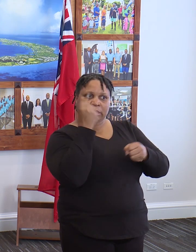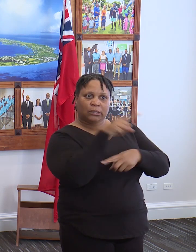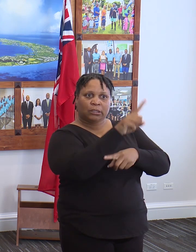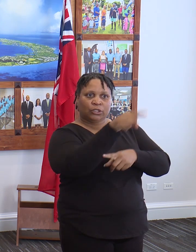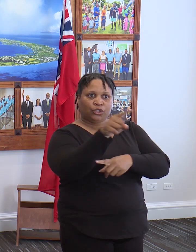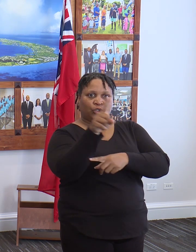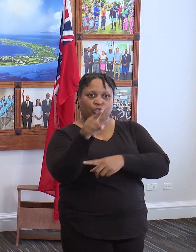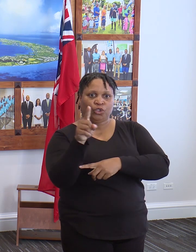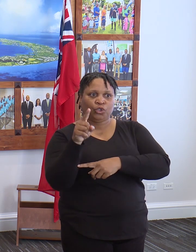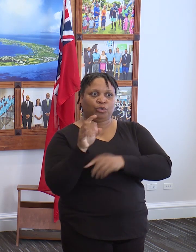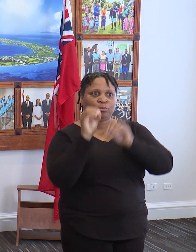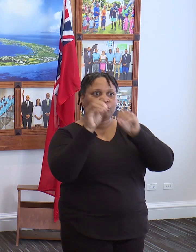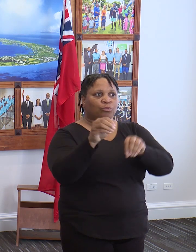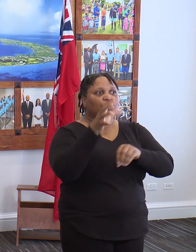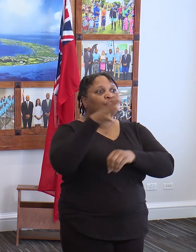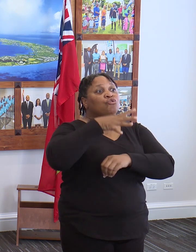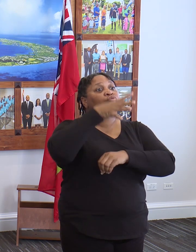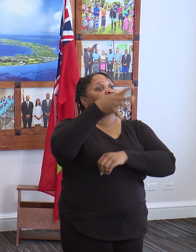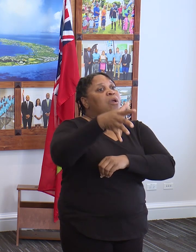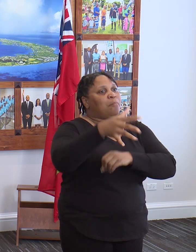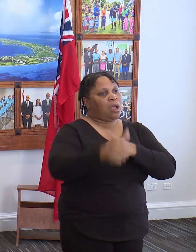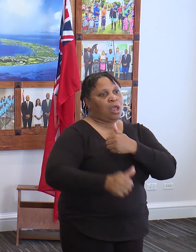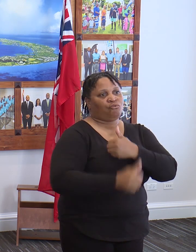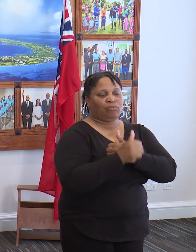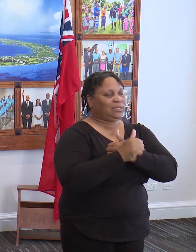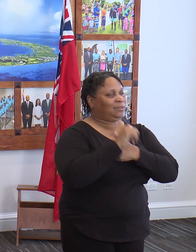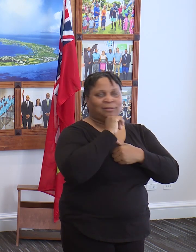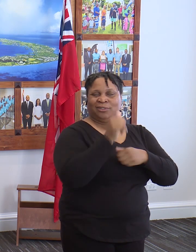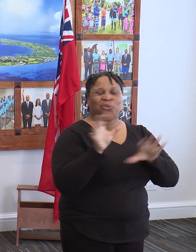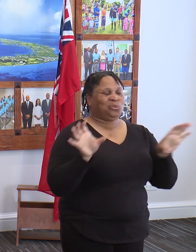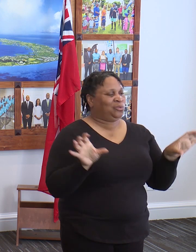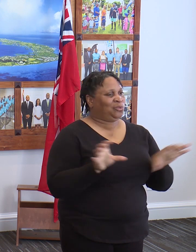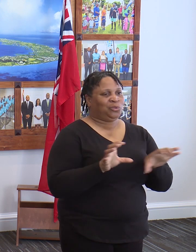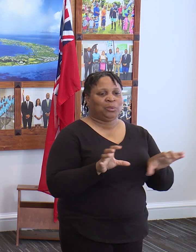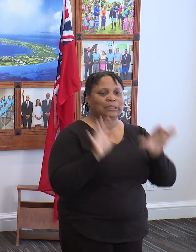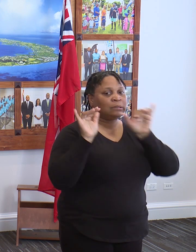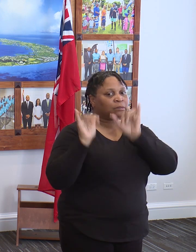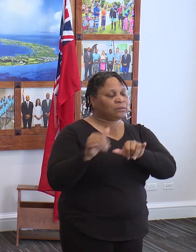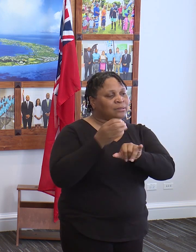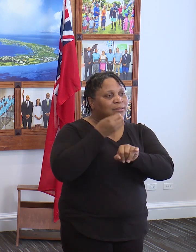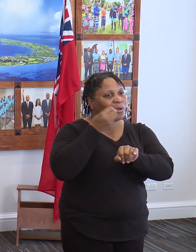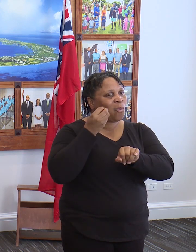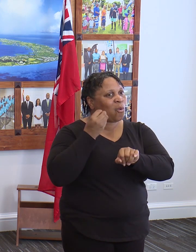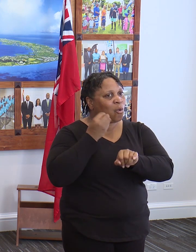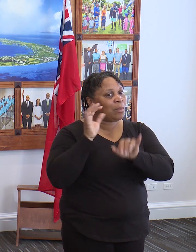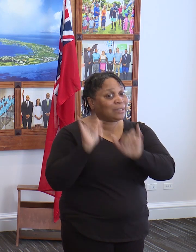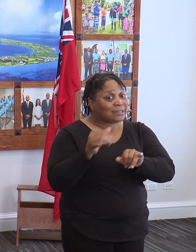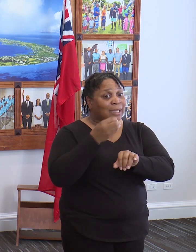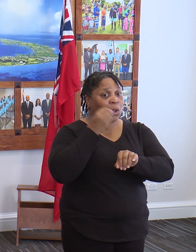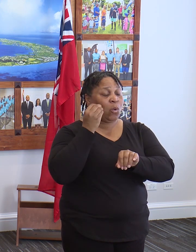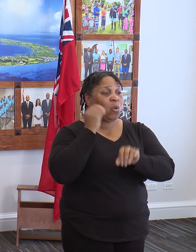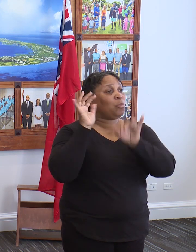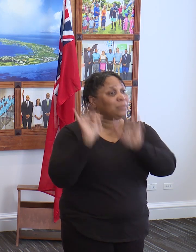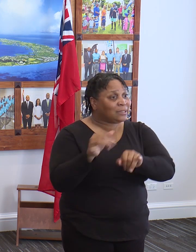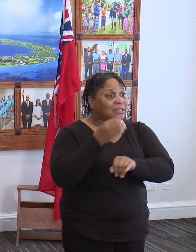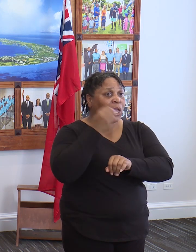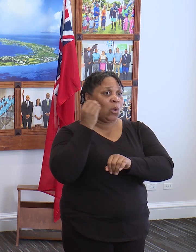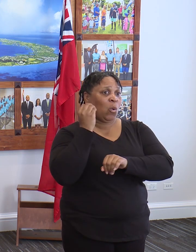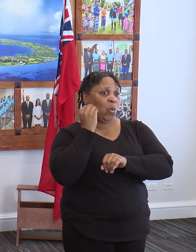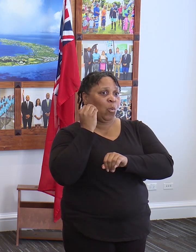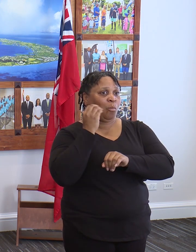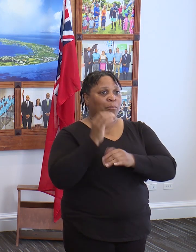your granny at risk. Do not do it. Stay home. Stay home. Stay home.